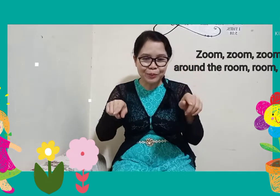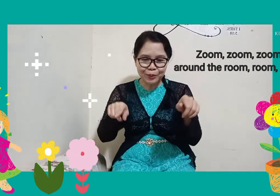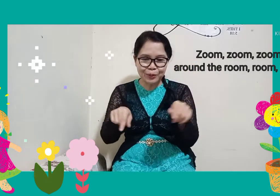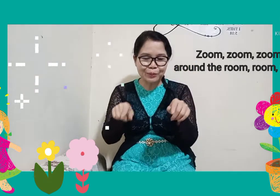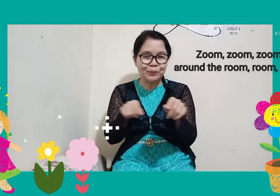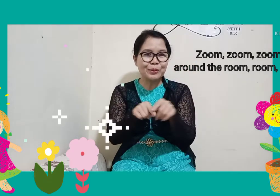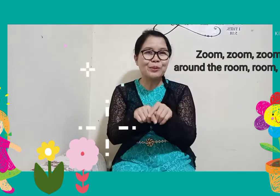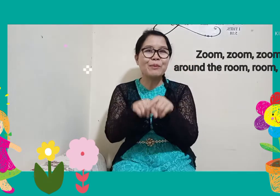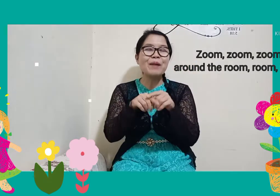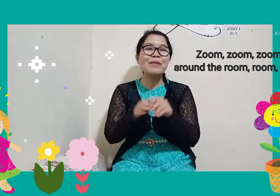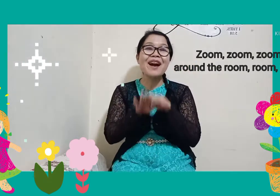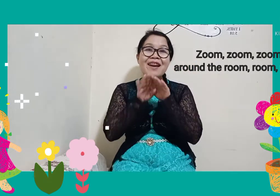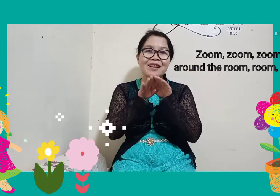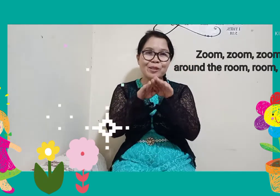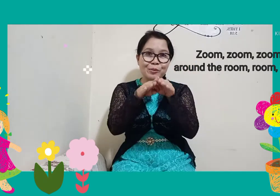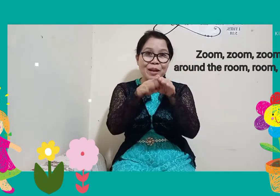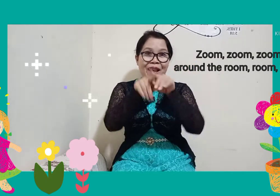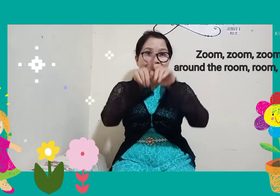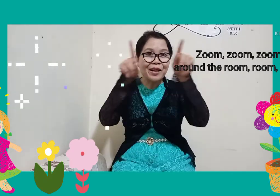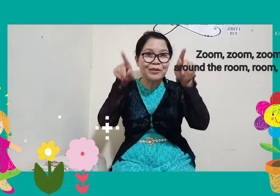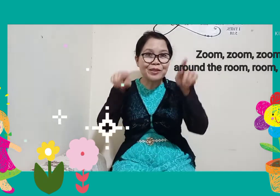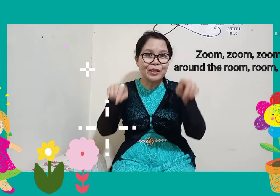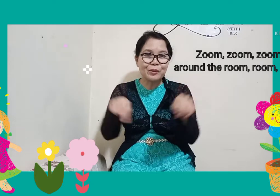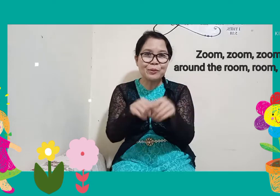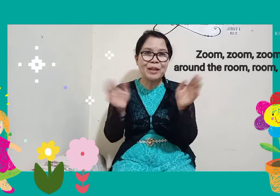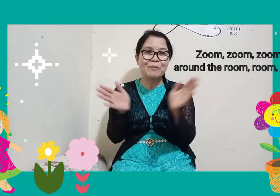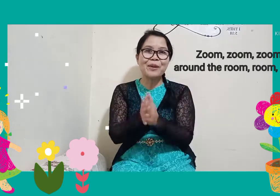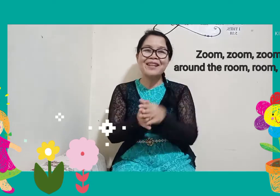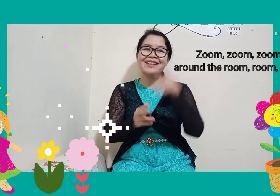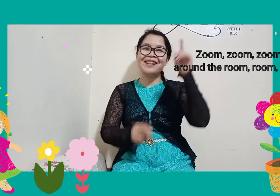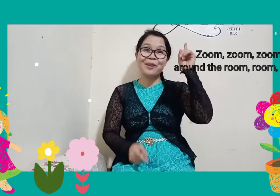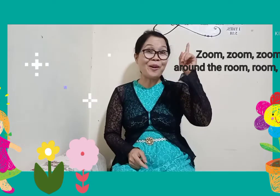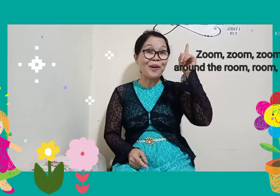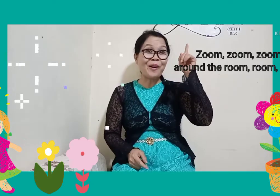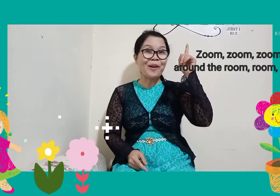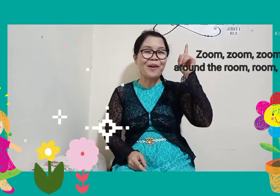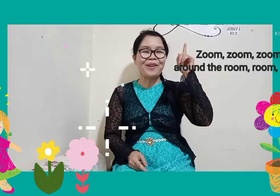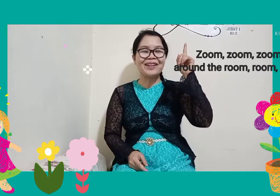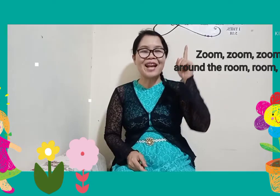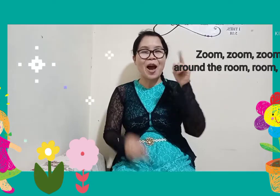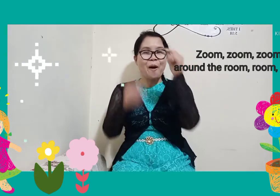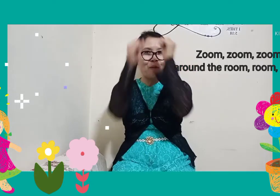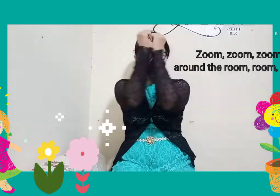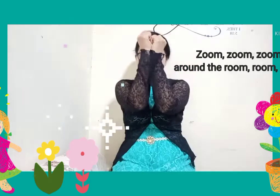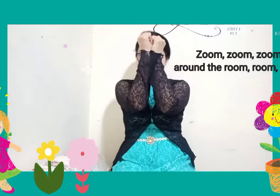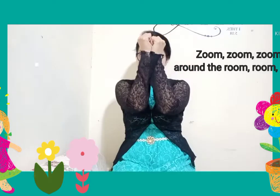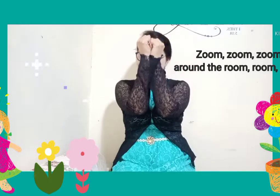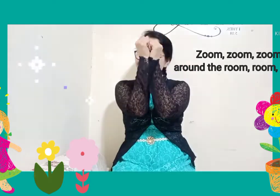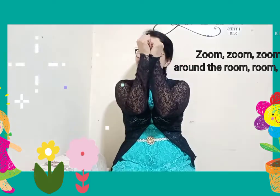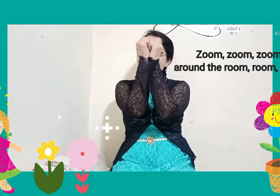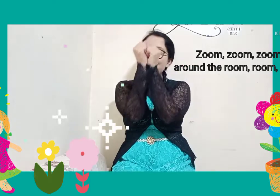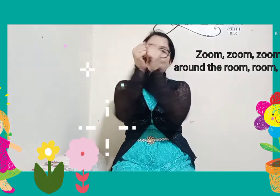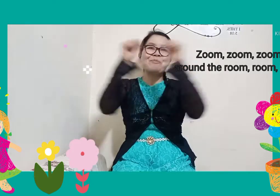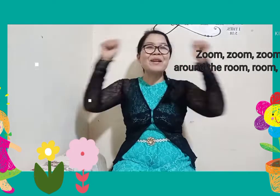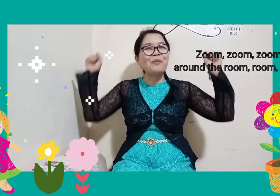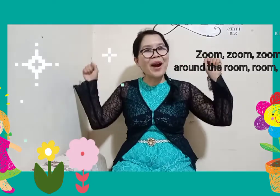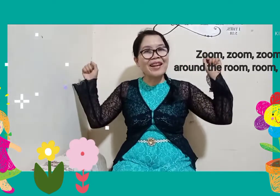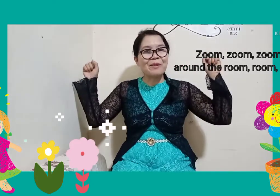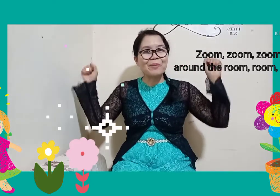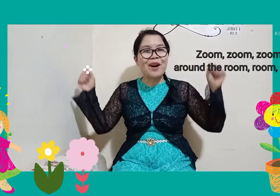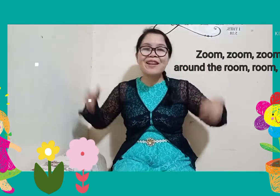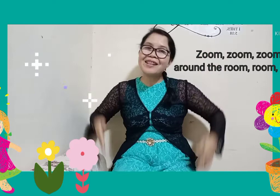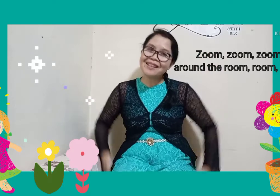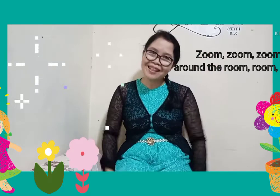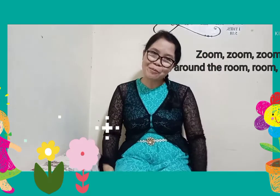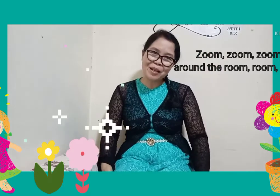the room, room, room. I'm gonna zoom around the room and praise the Lord. When the skates are up and